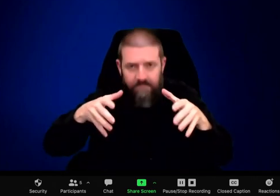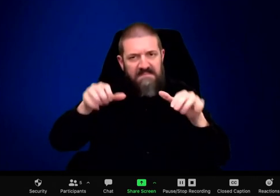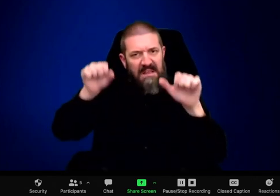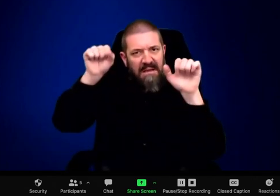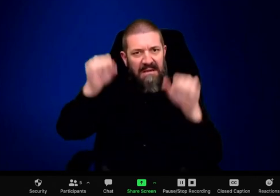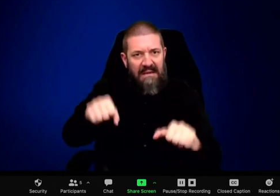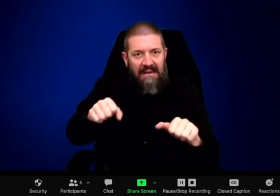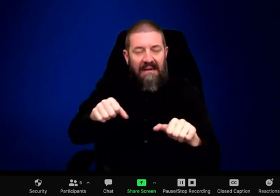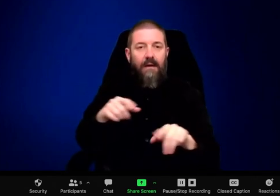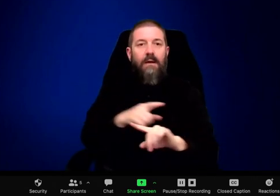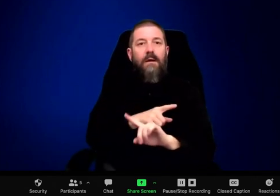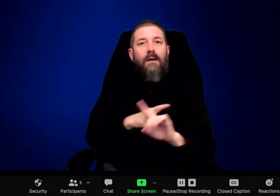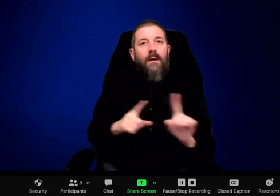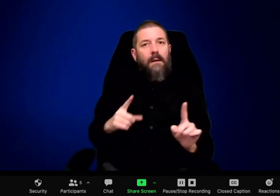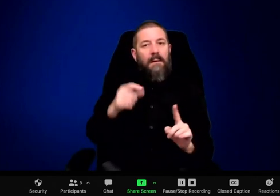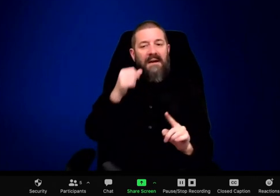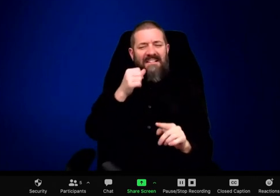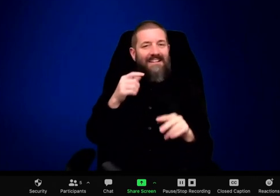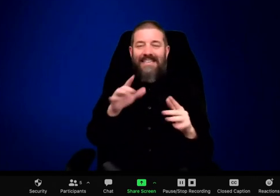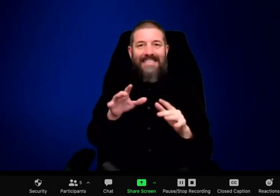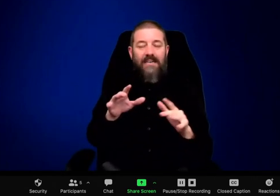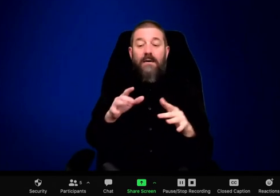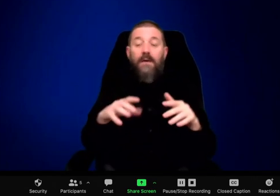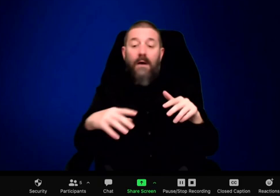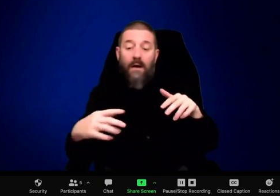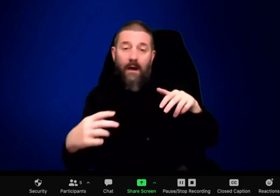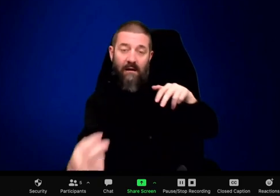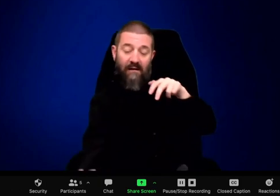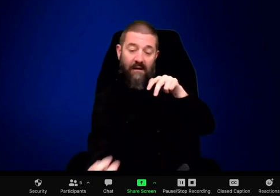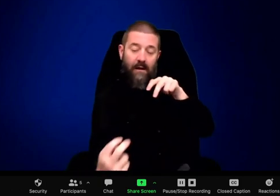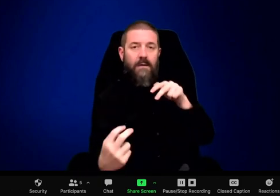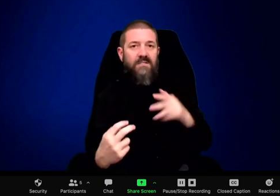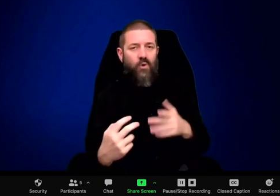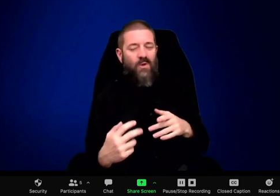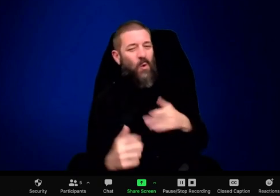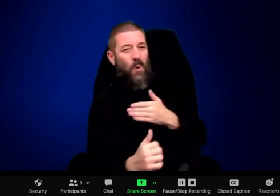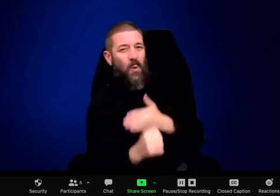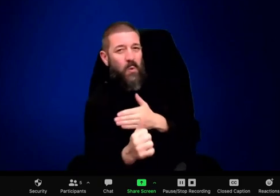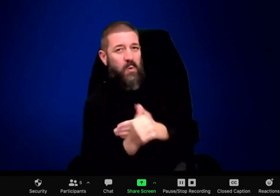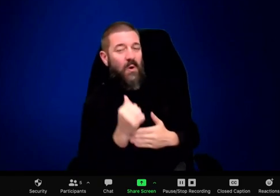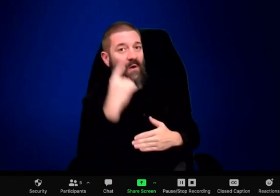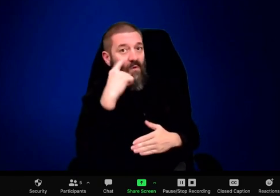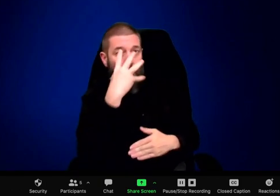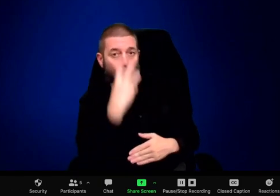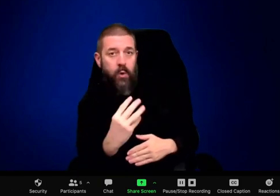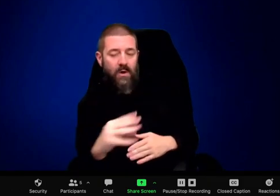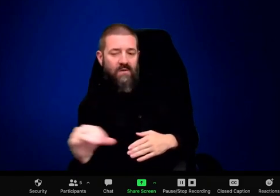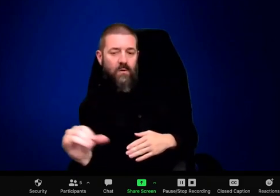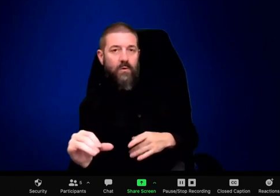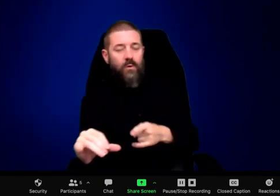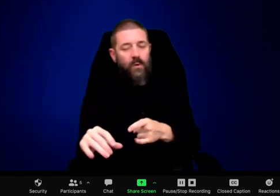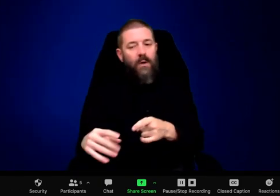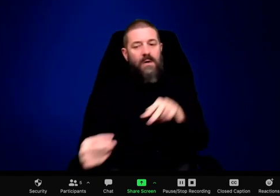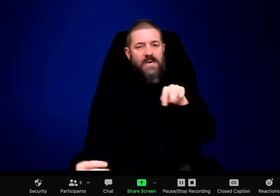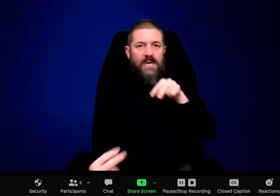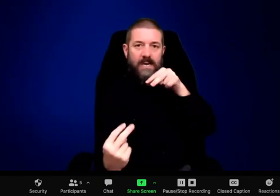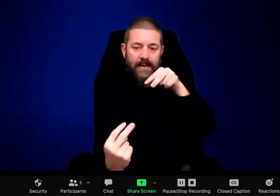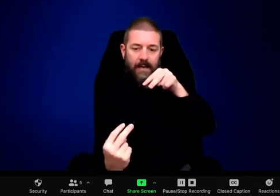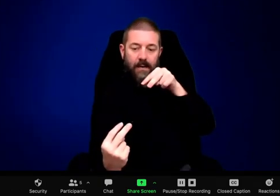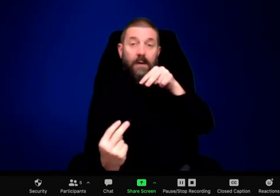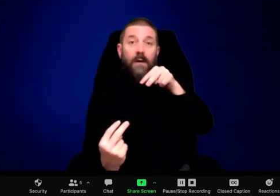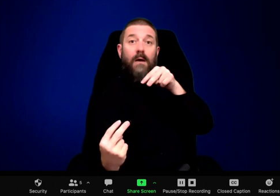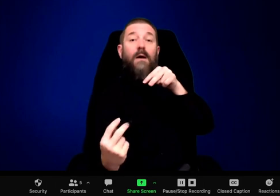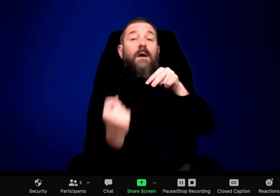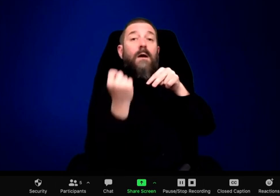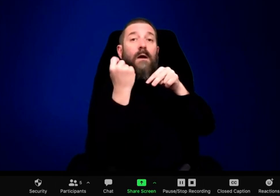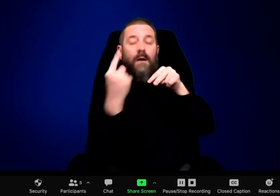elk. And then that will probably allow the alpha male, who, because he's heavier, bulkier, is maybe going to be as fast